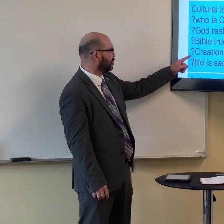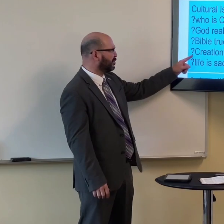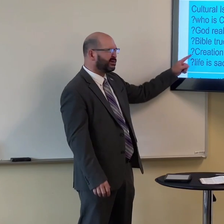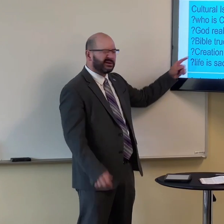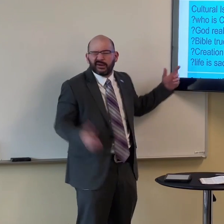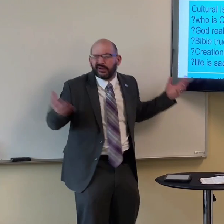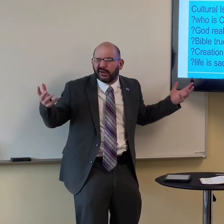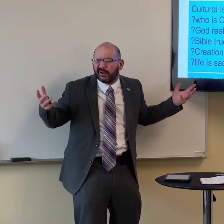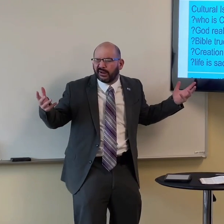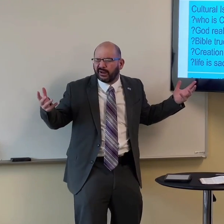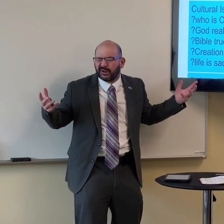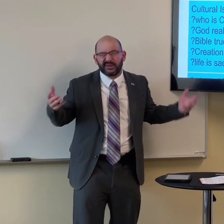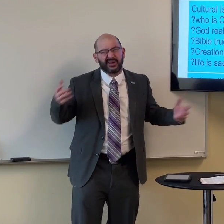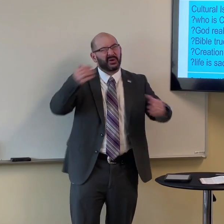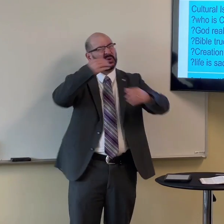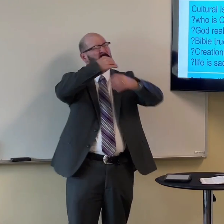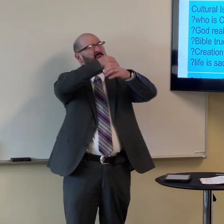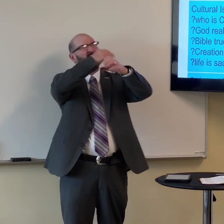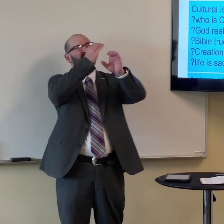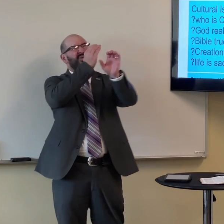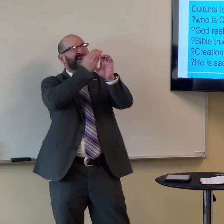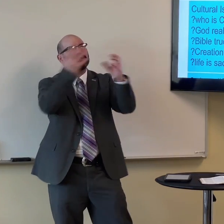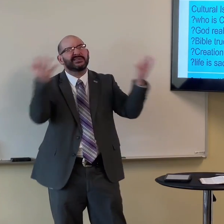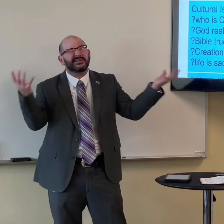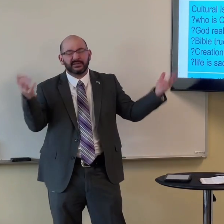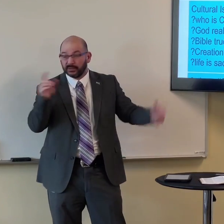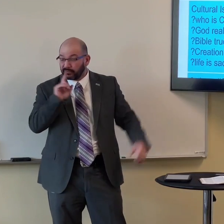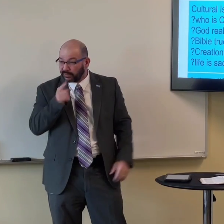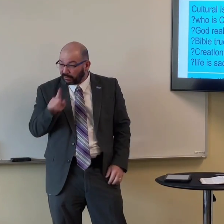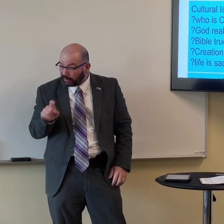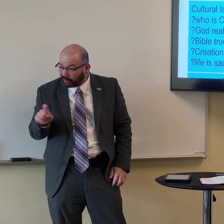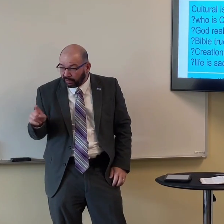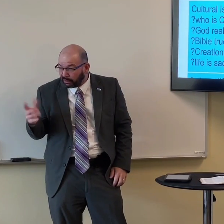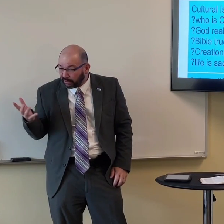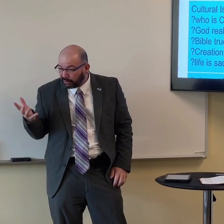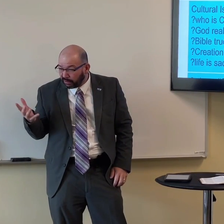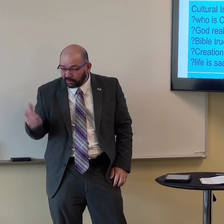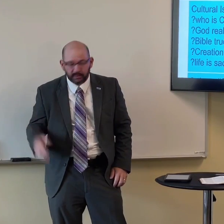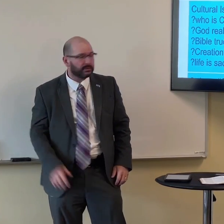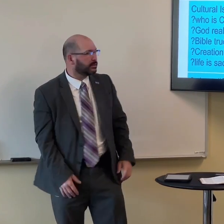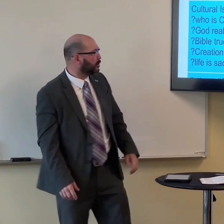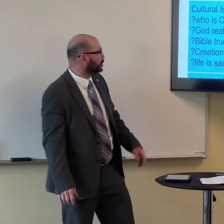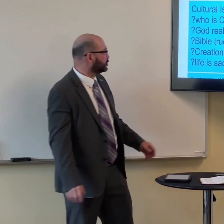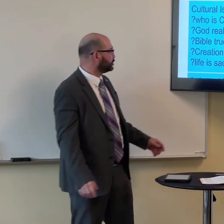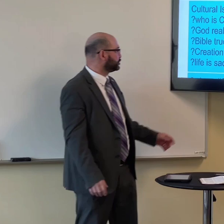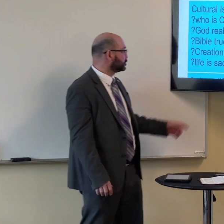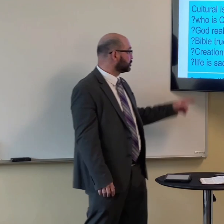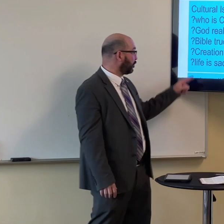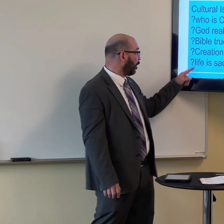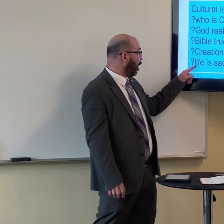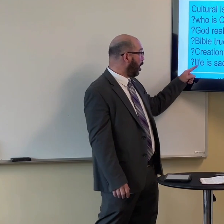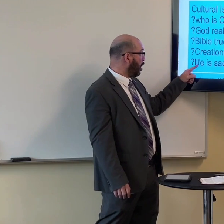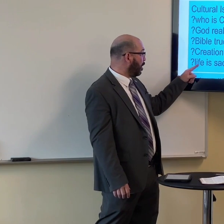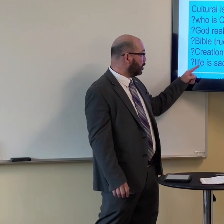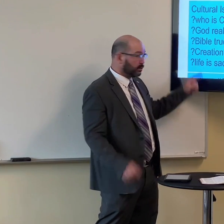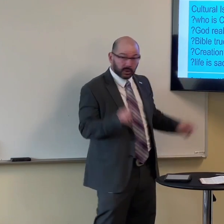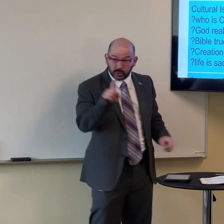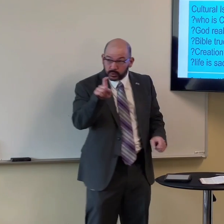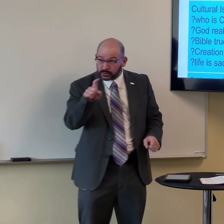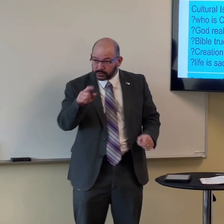And then they ask, what about creation? Where did that... What should we